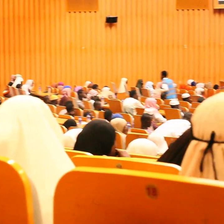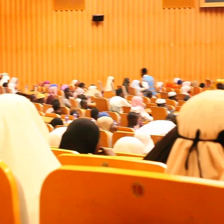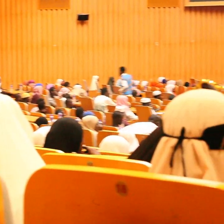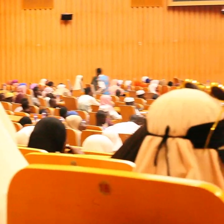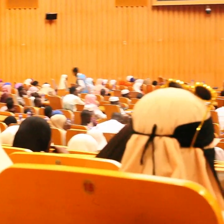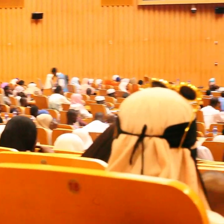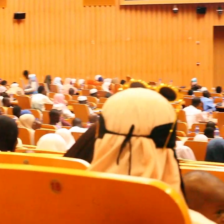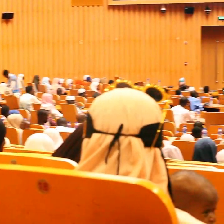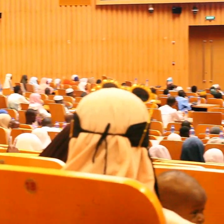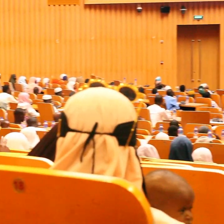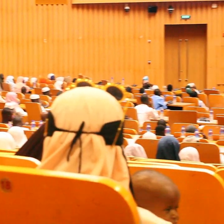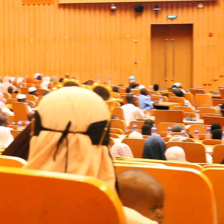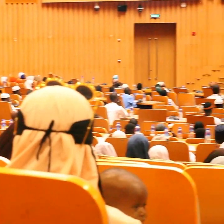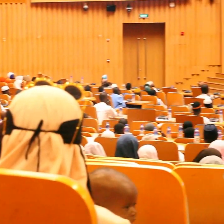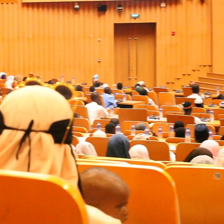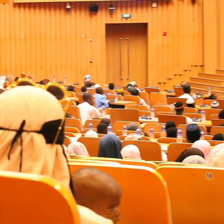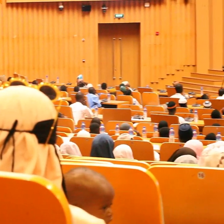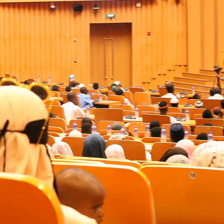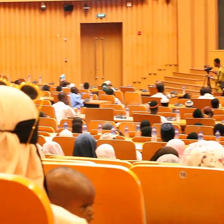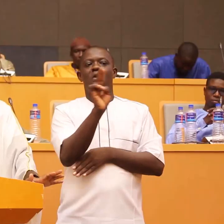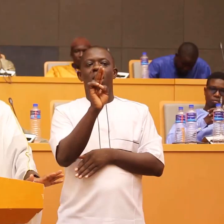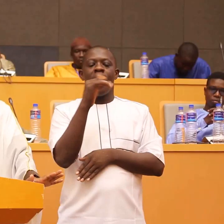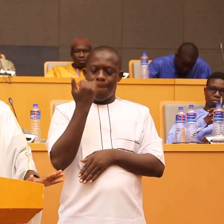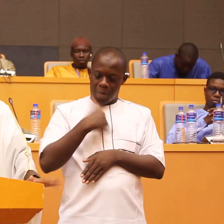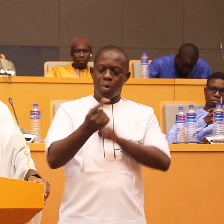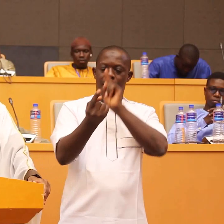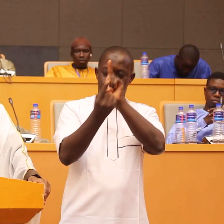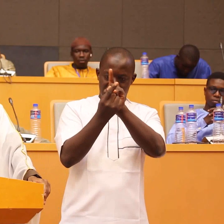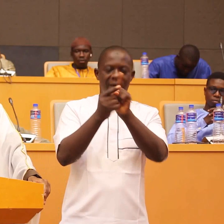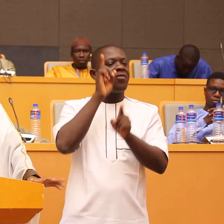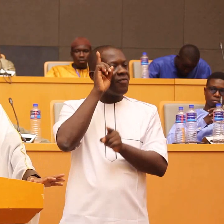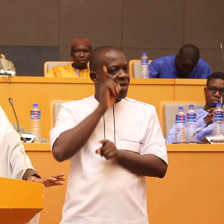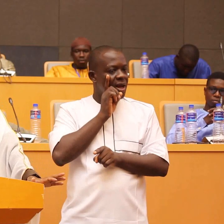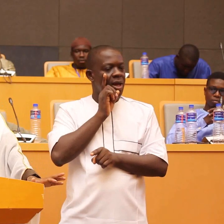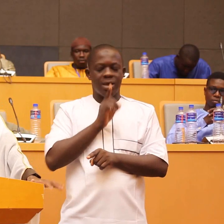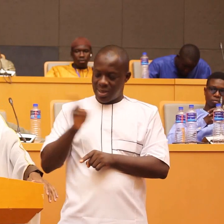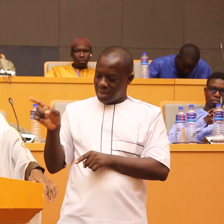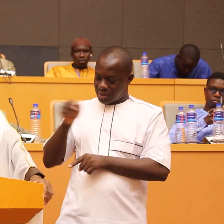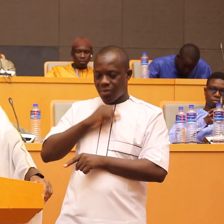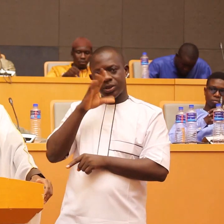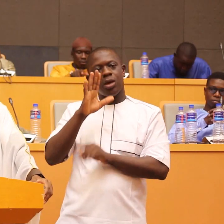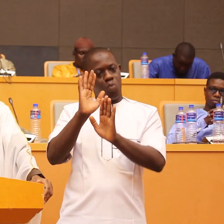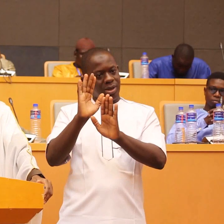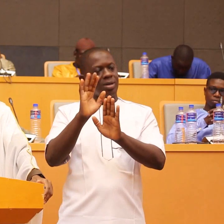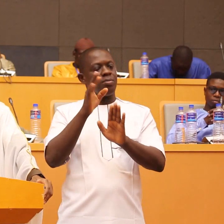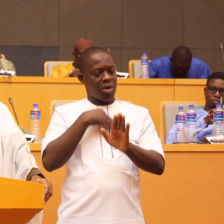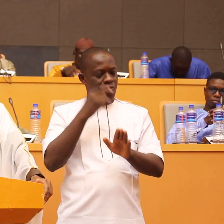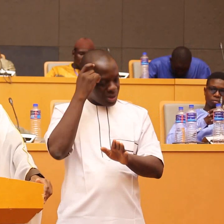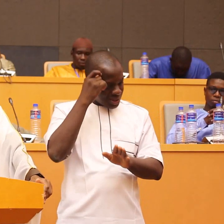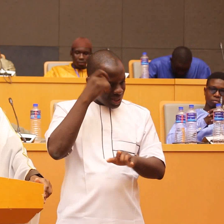for it they came for me through my dad and I said to them look give me some time to think about it